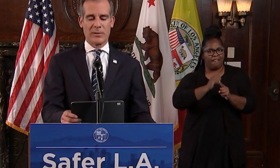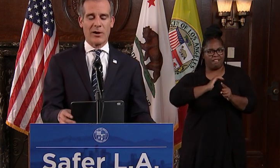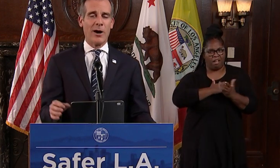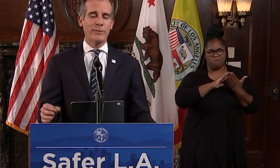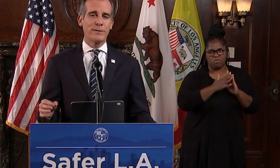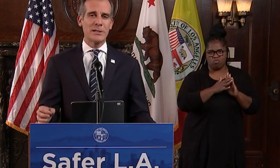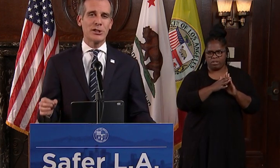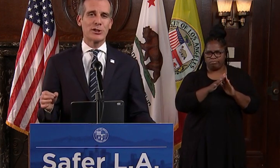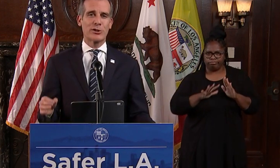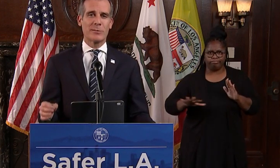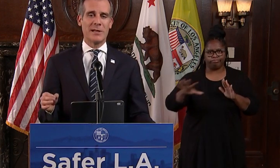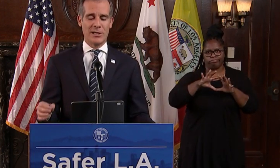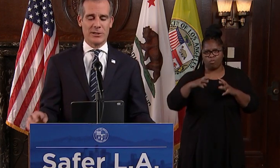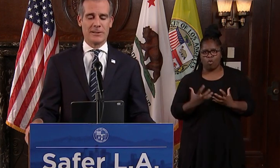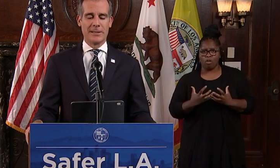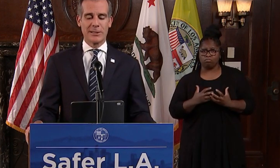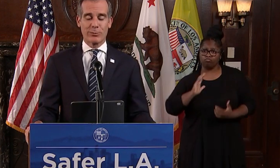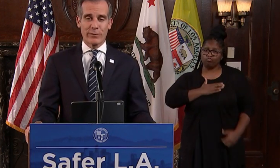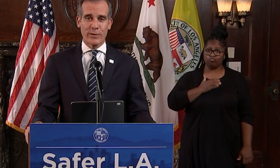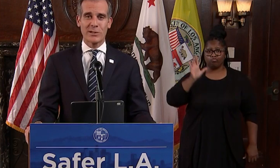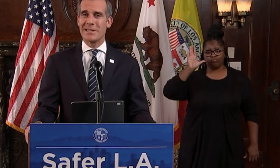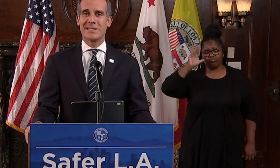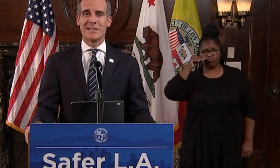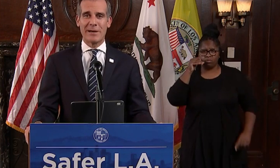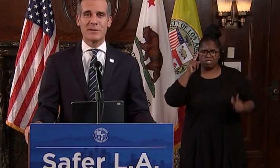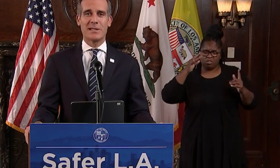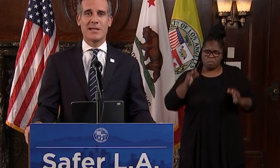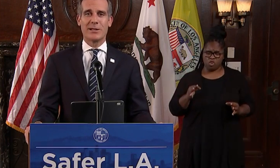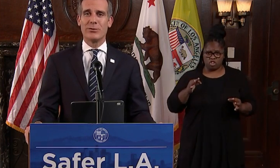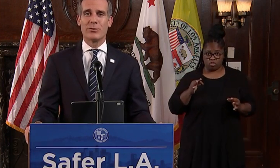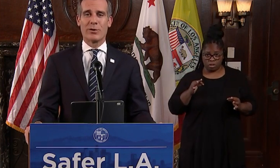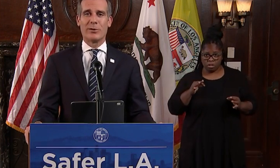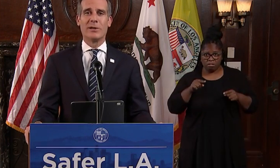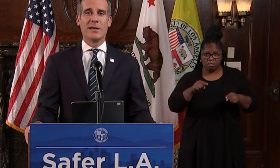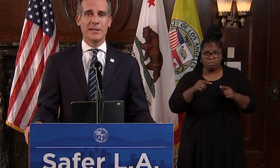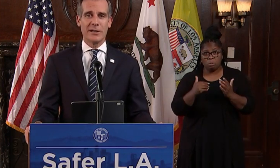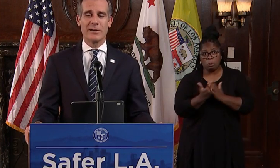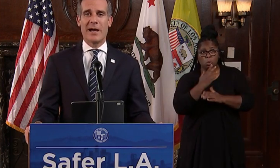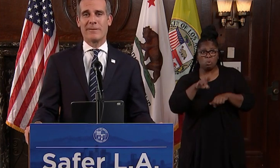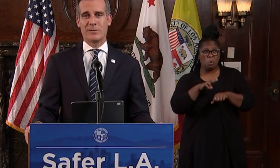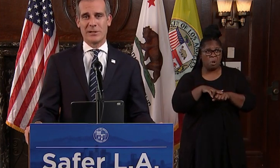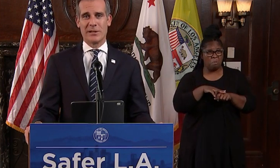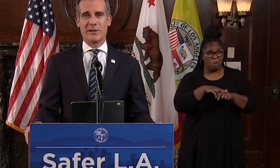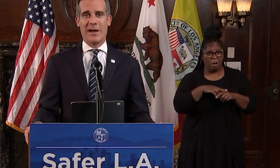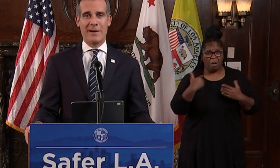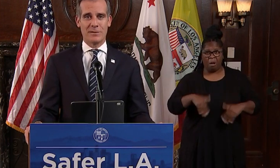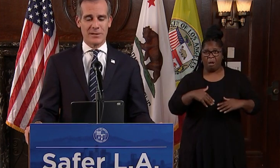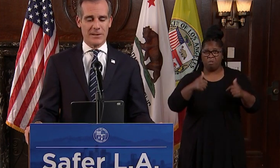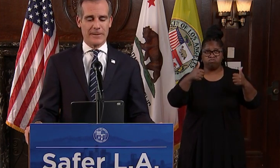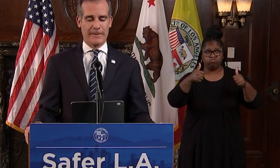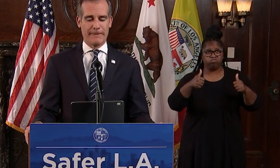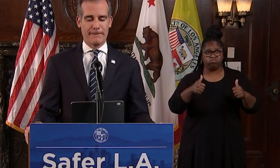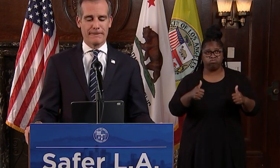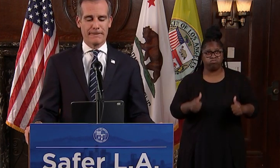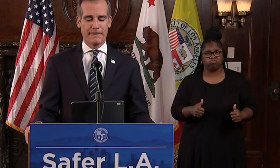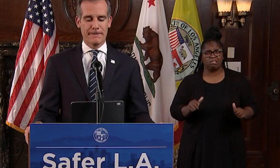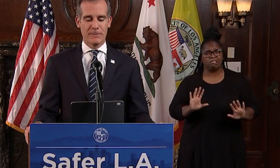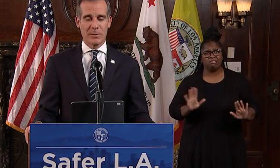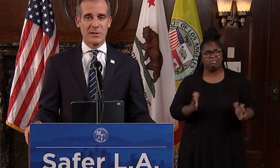Our unflinching determination to reverse this devastating new normal year after year after year.